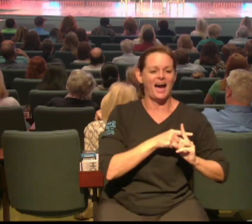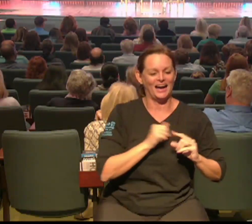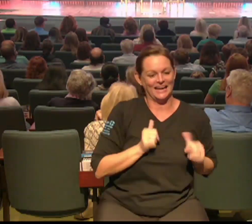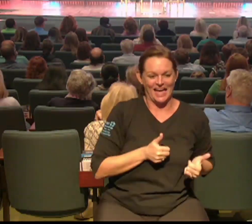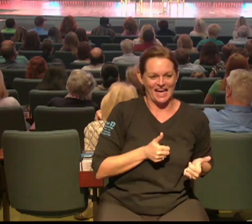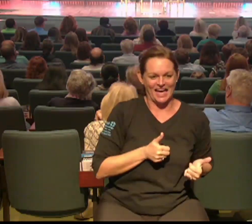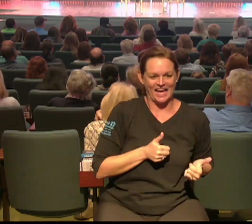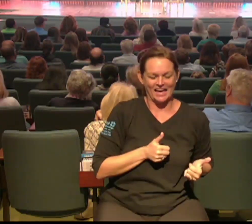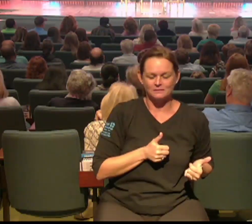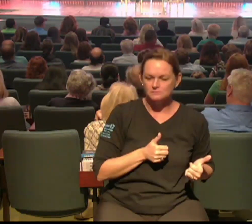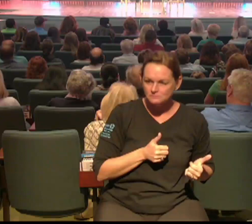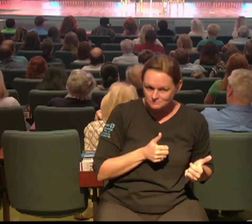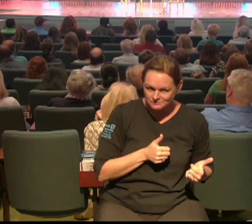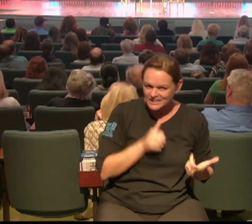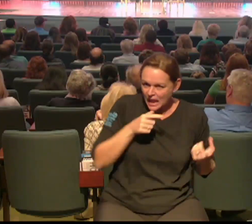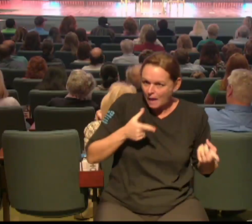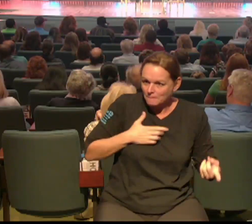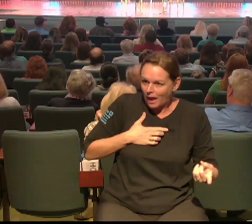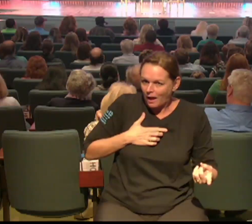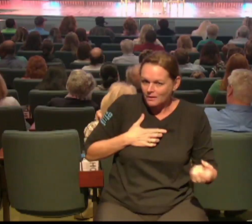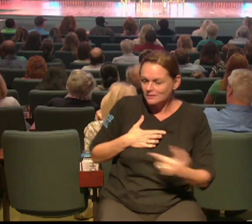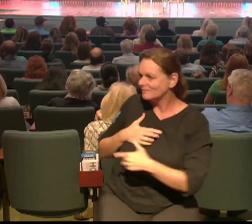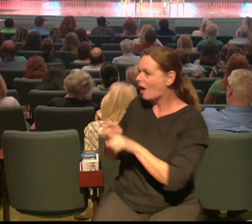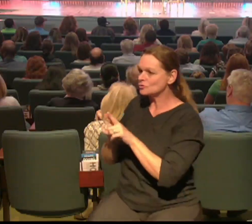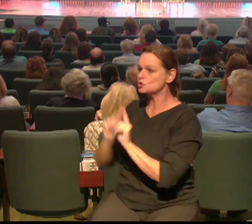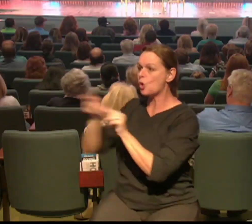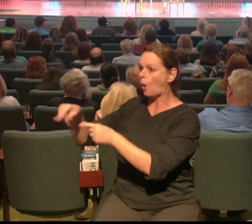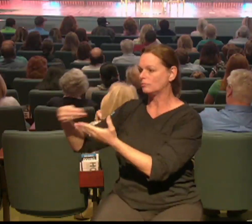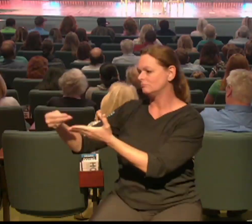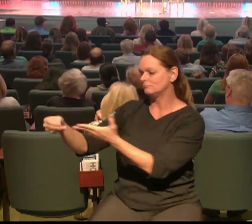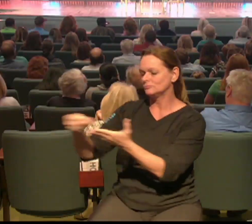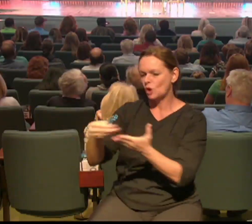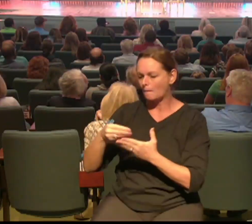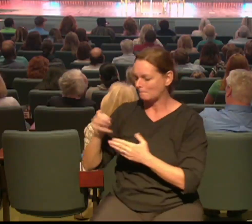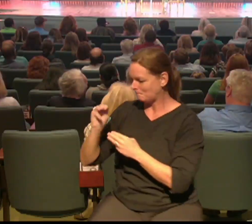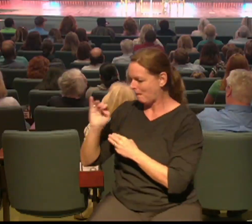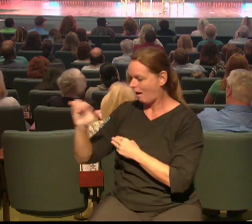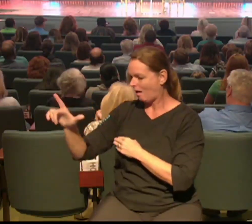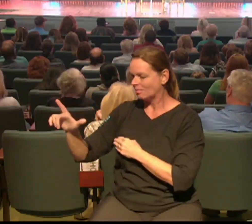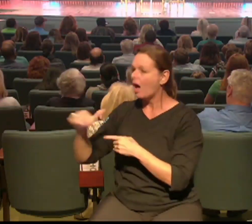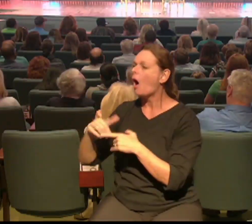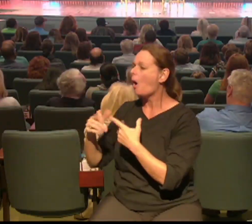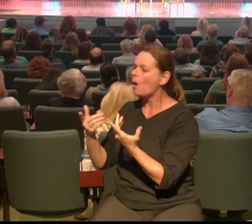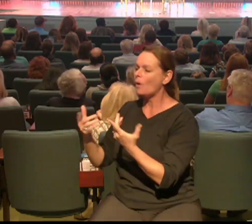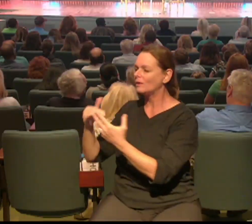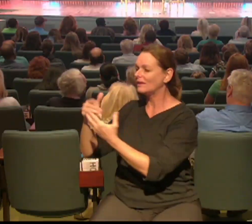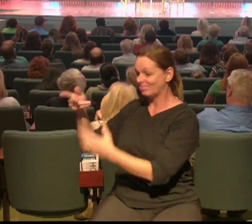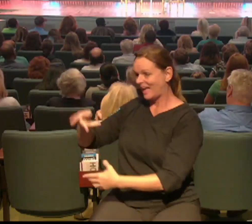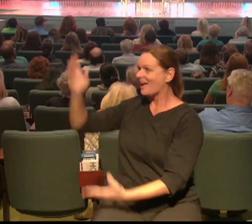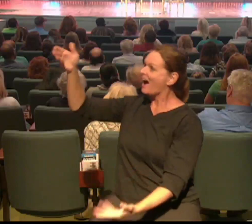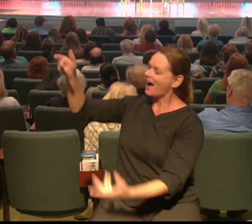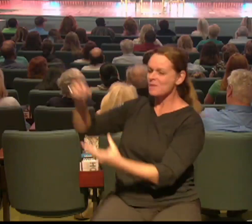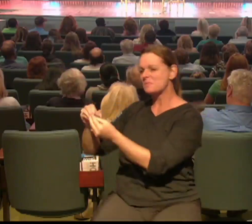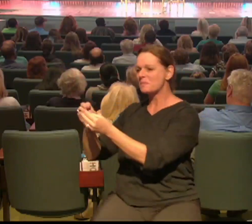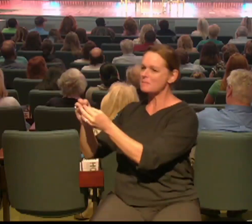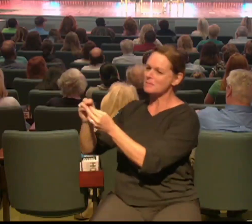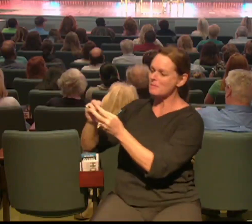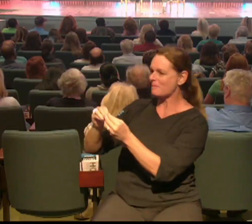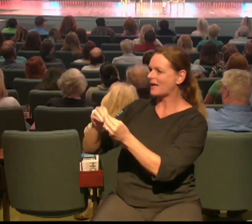not that's not our story we don't all have the gift of evangelism and so many times when we have that opportunity when we feel like oh